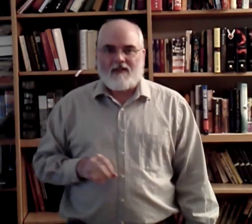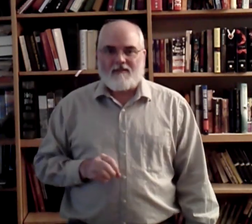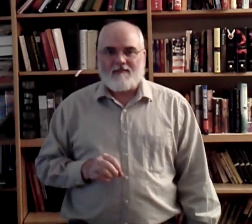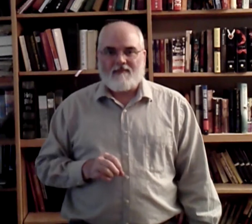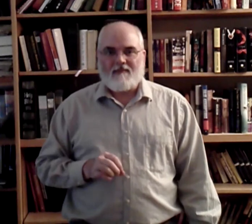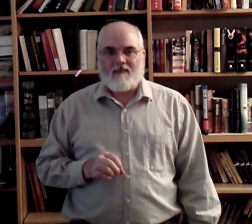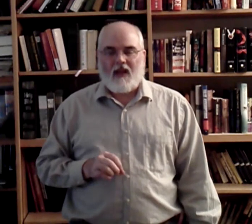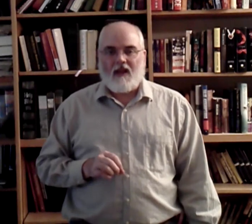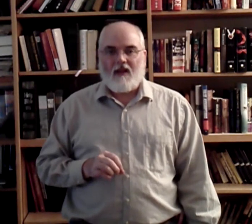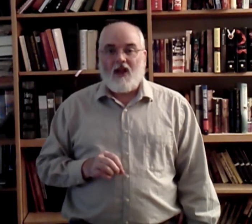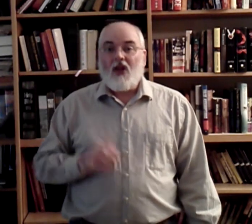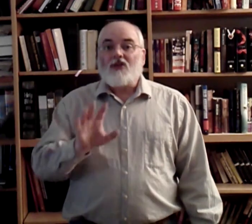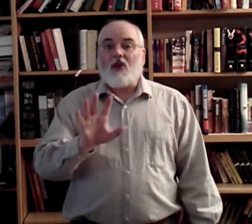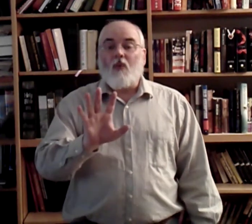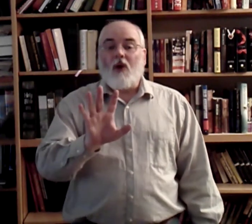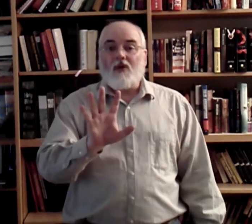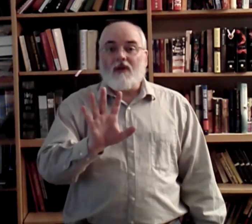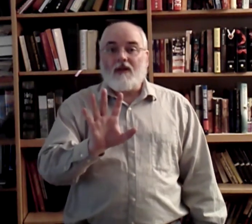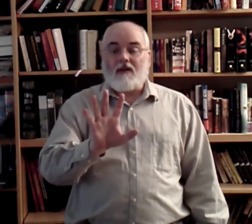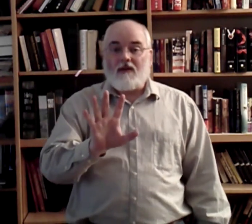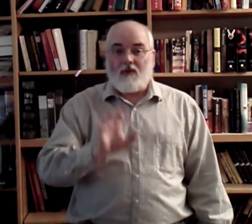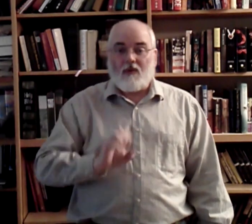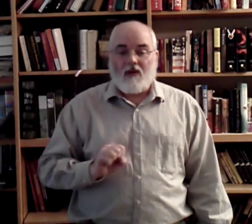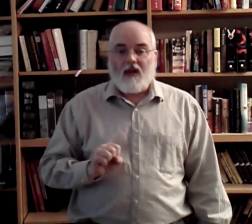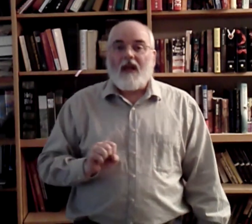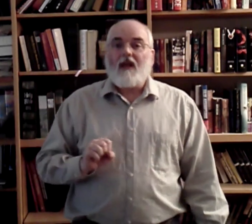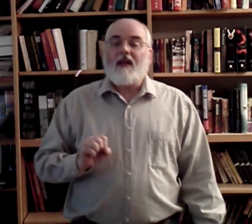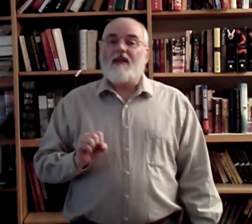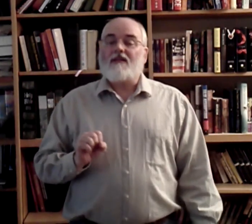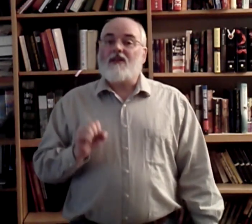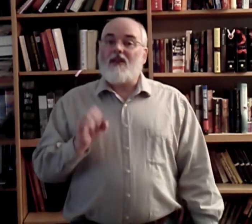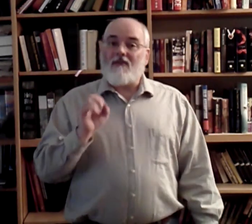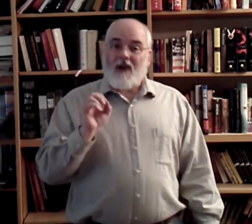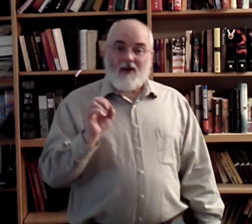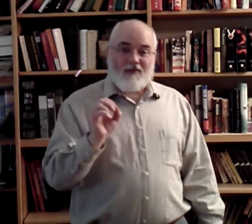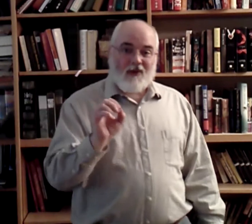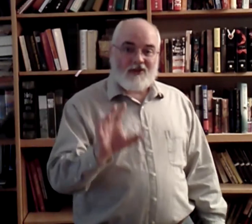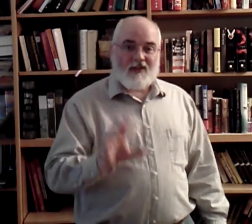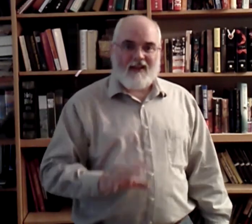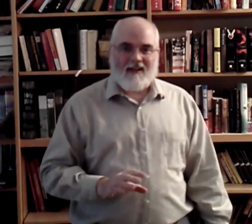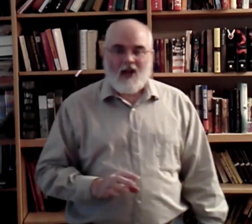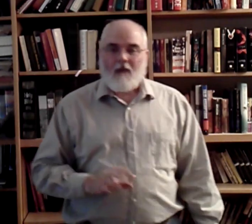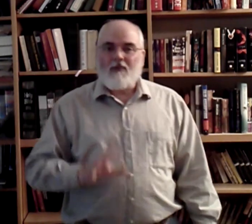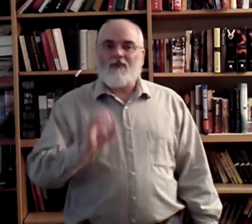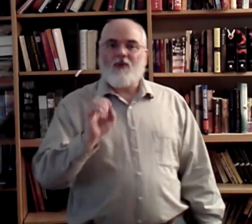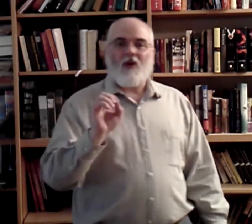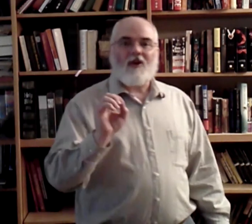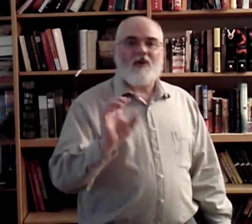Okay? So, what you need to do is the very first thing, before you